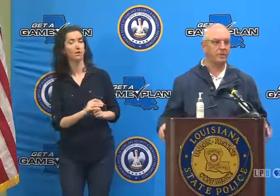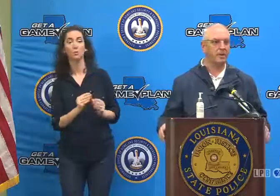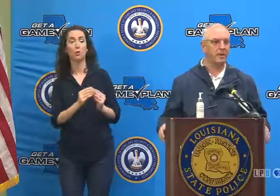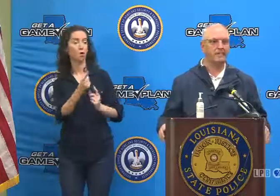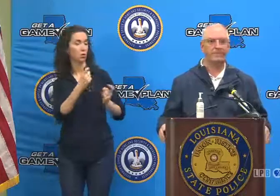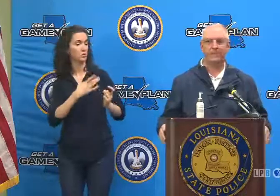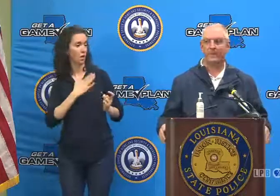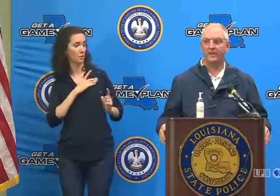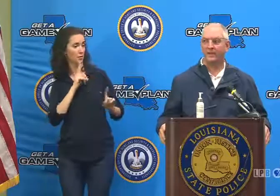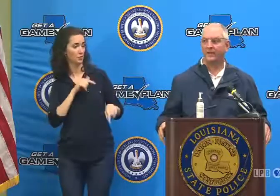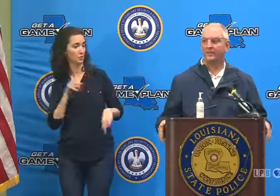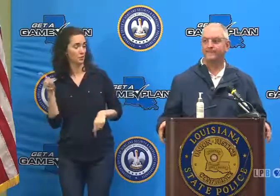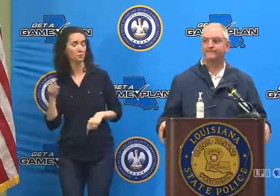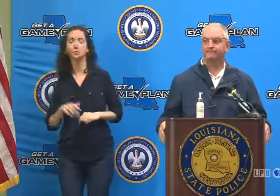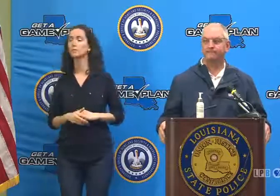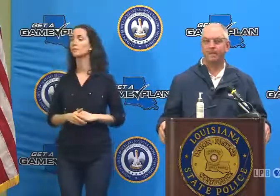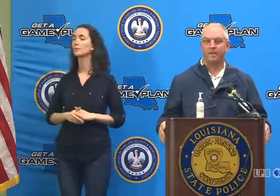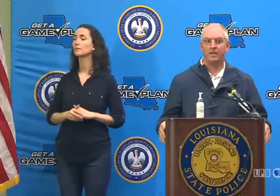Look,